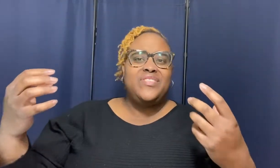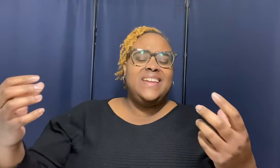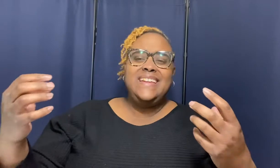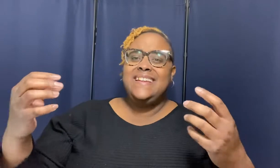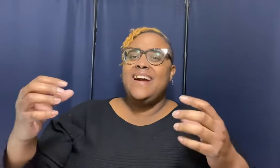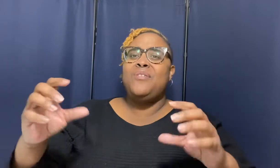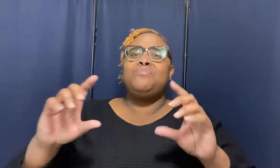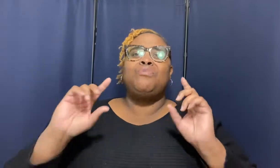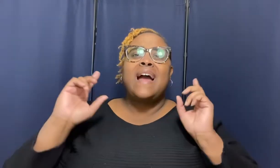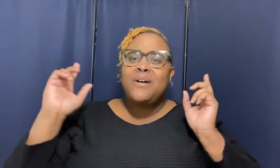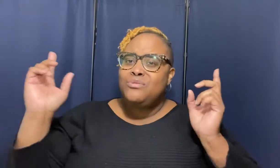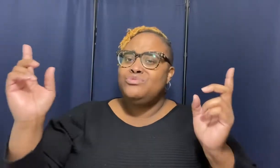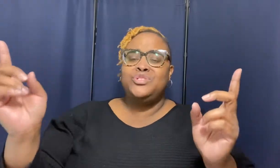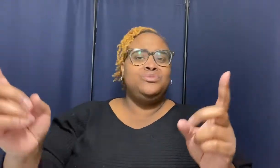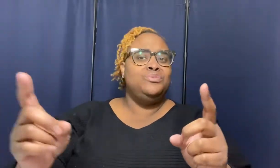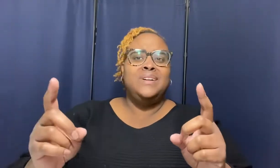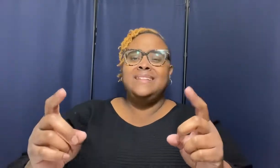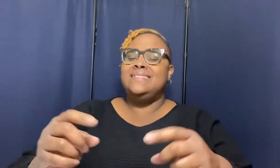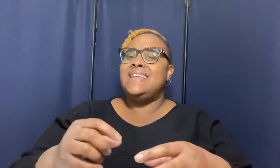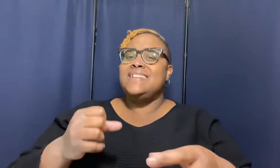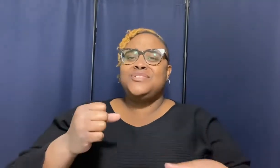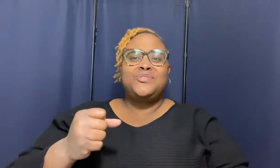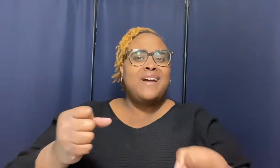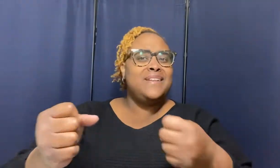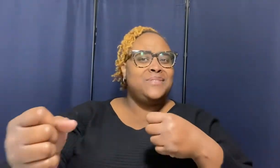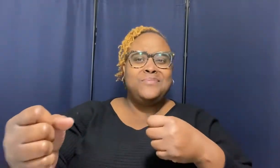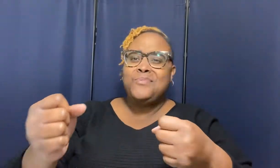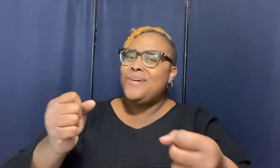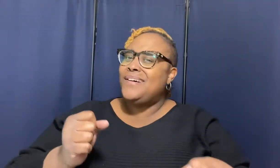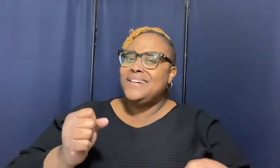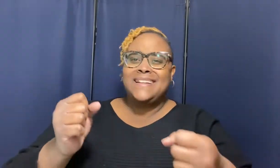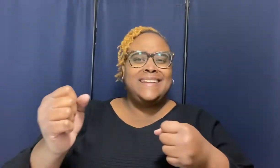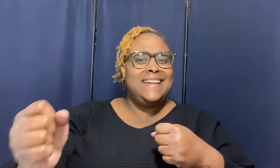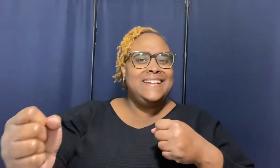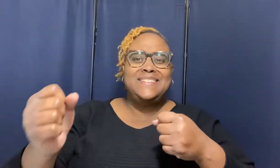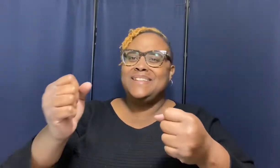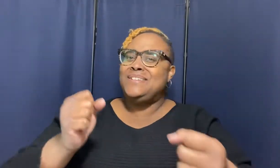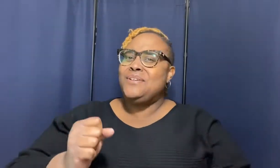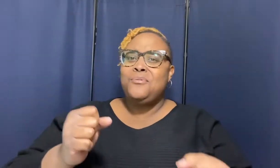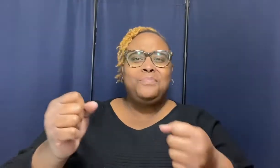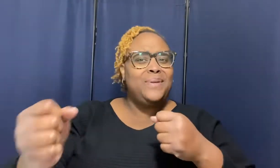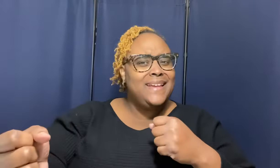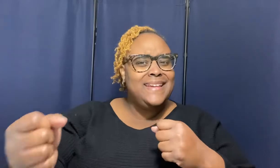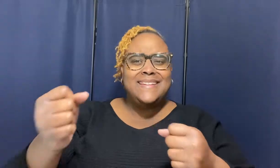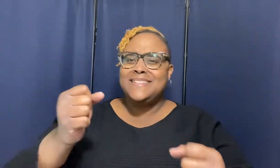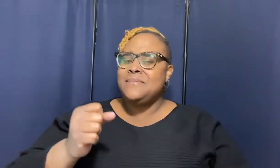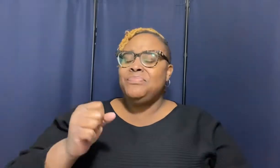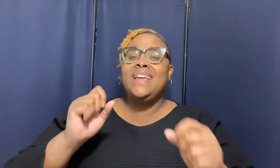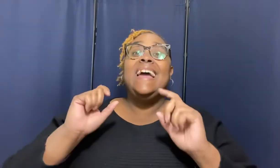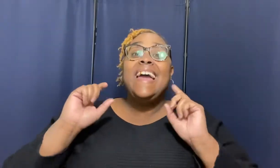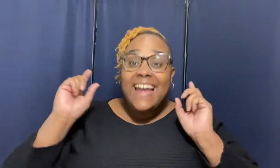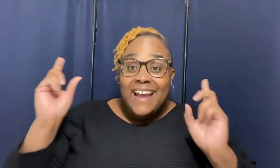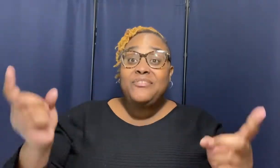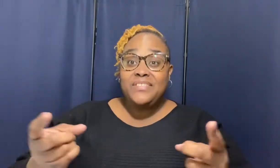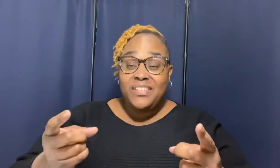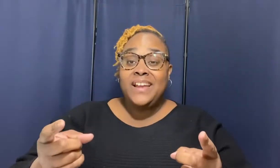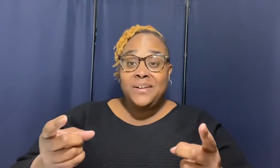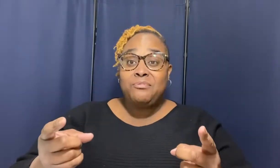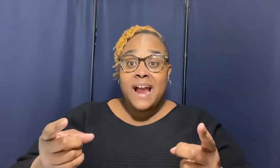around you that's trying to war against your peace everything around